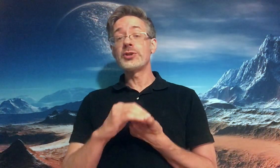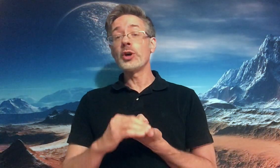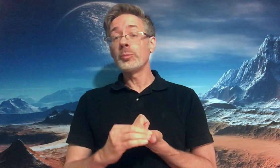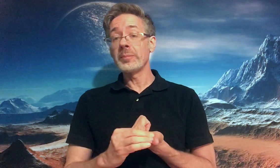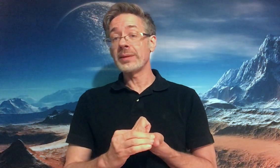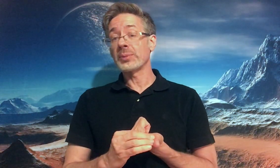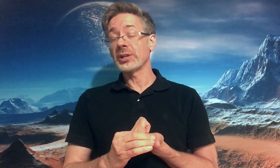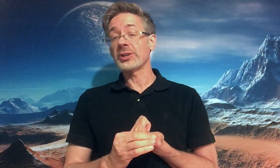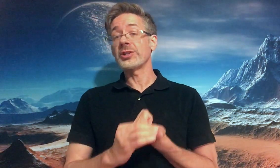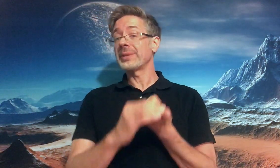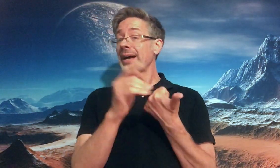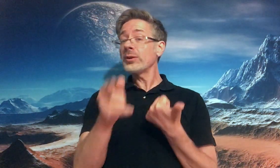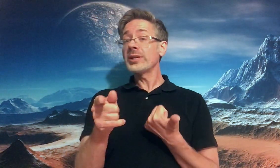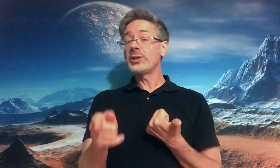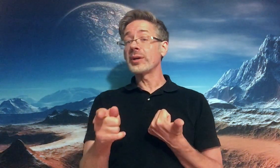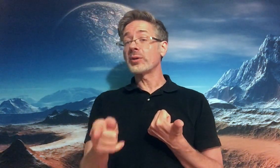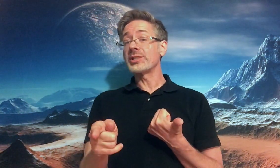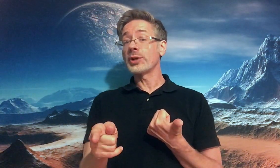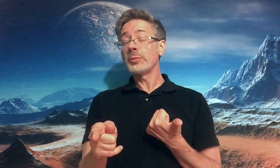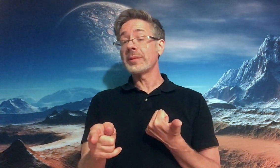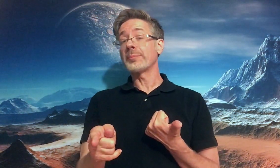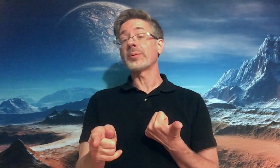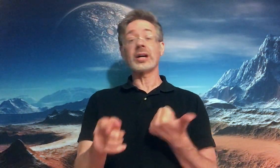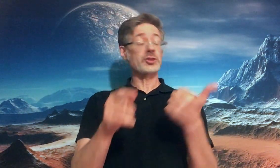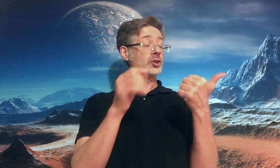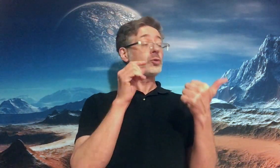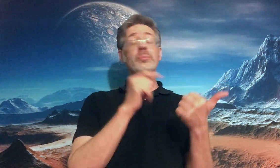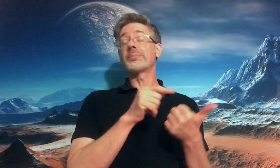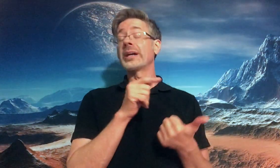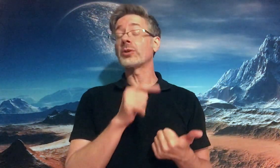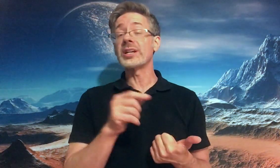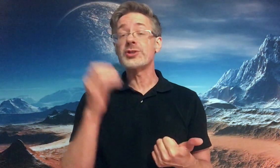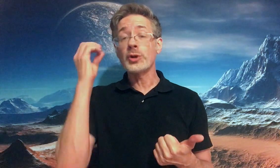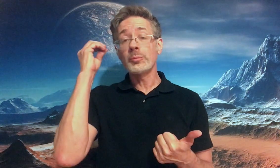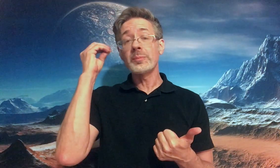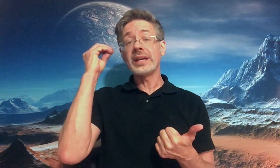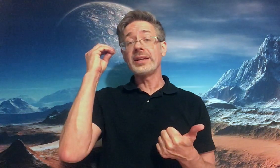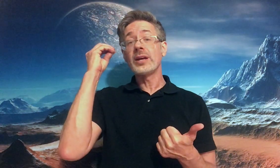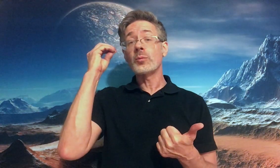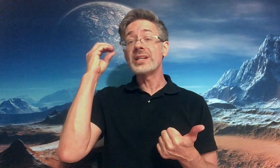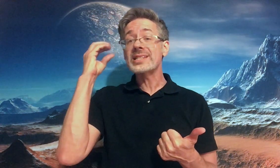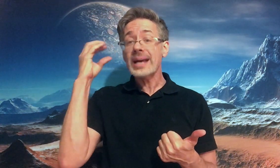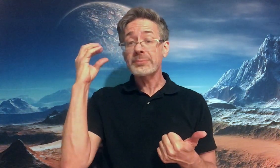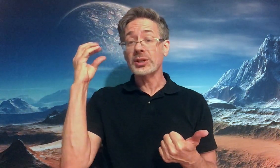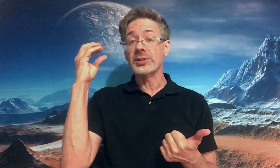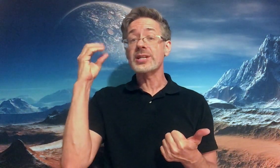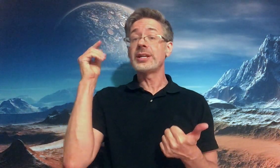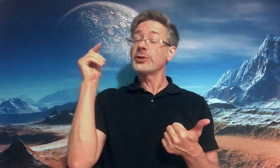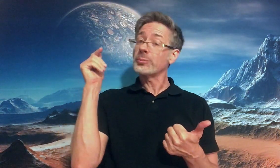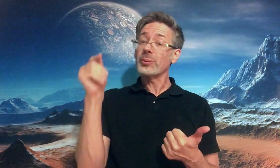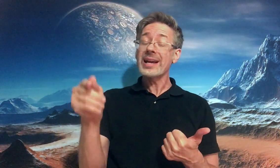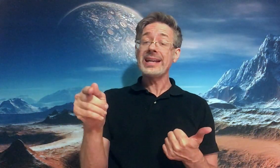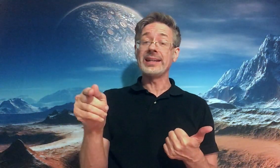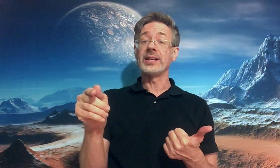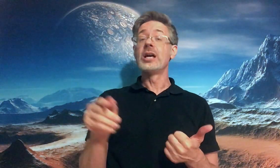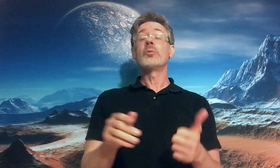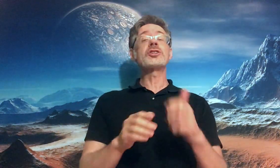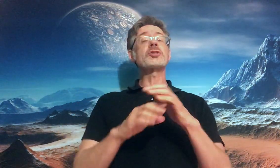dopamine production. But not only do you increase dopamine production, you increase dopamine receptors in your brain, which is